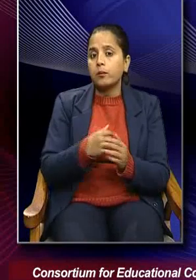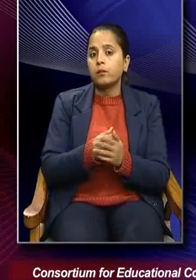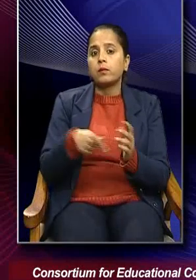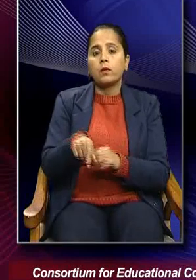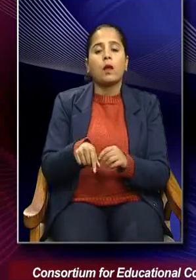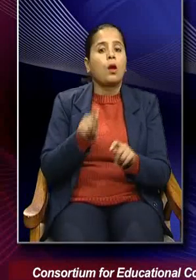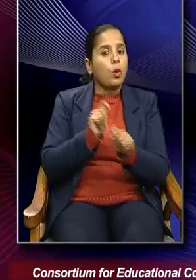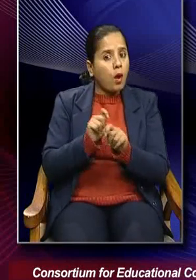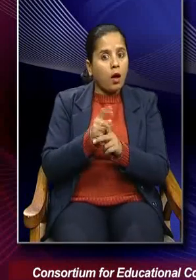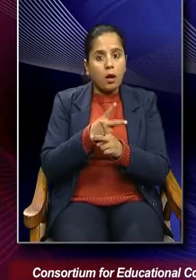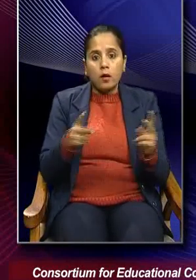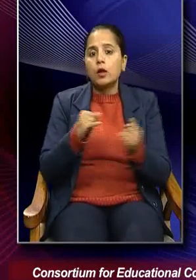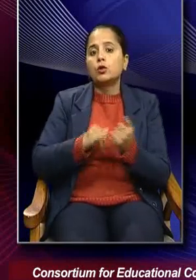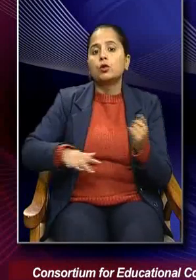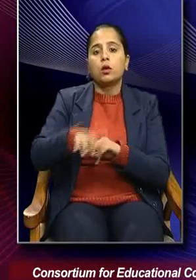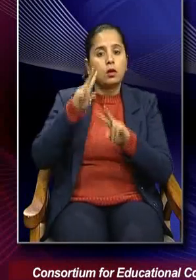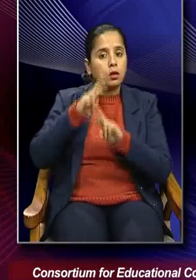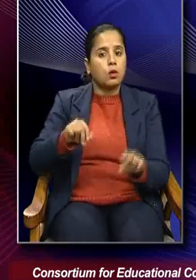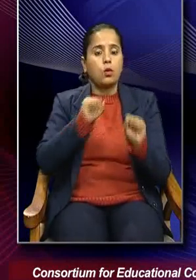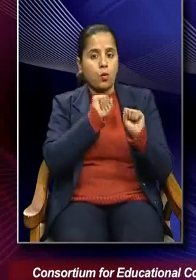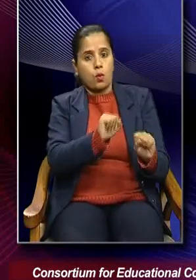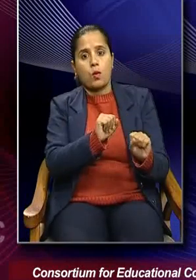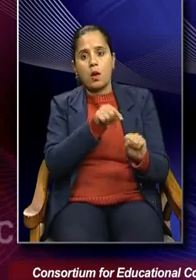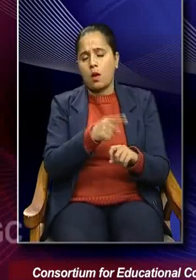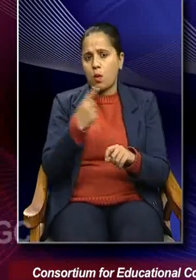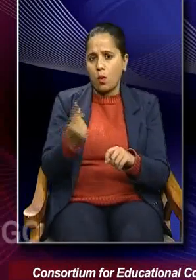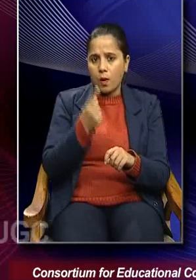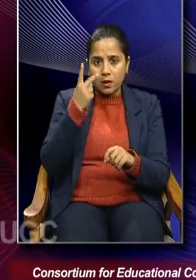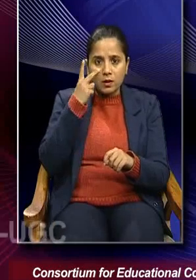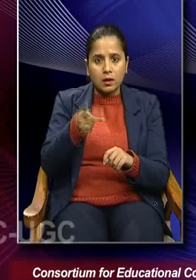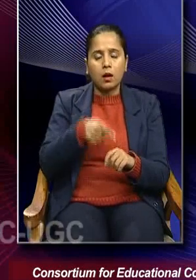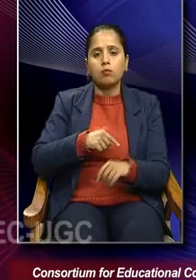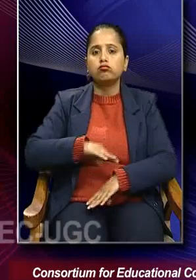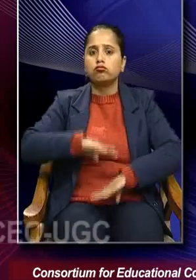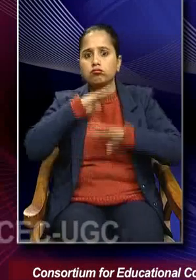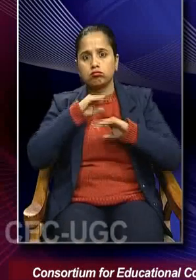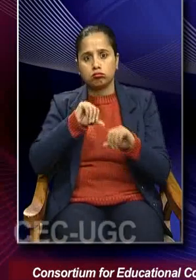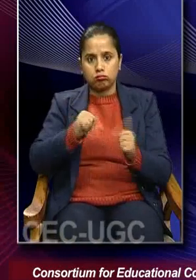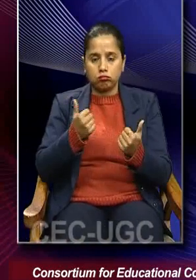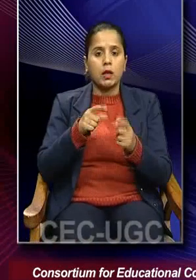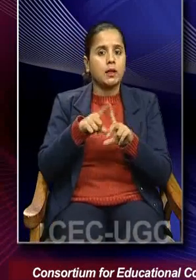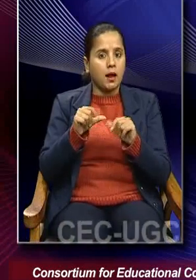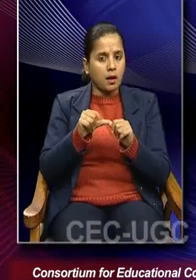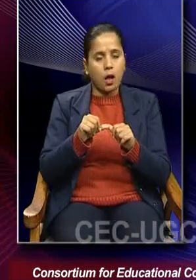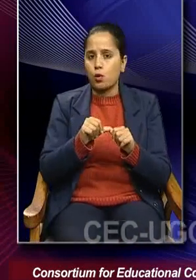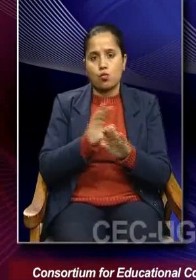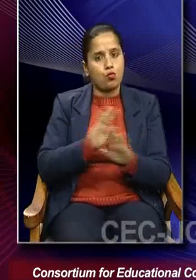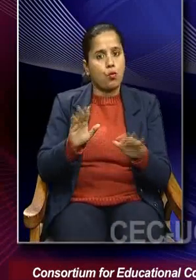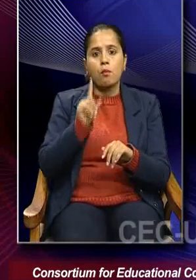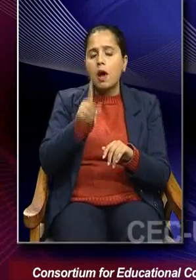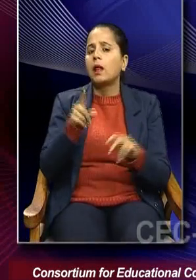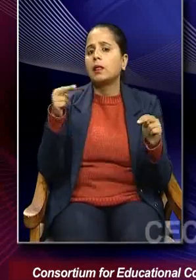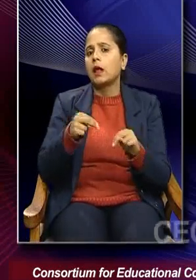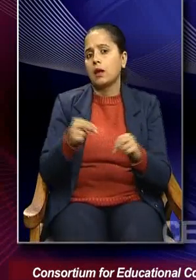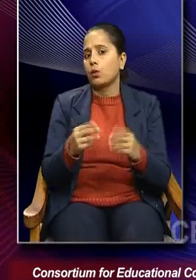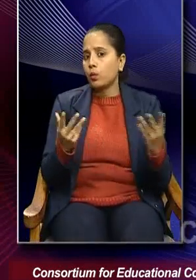task of a sociologist is not to kind of satisfy with data. What is required